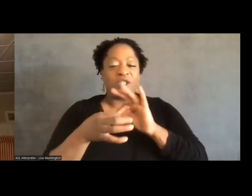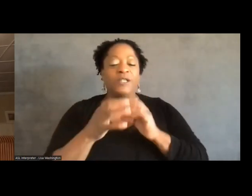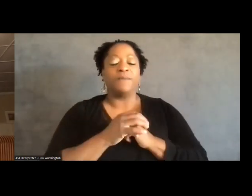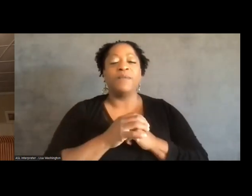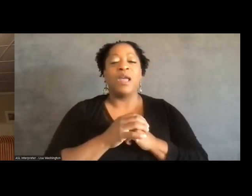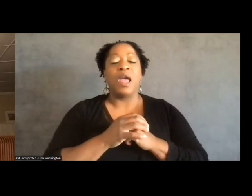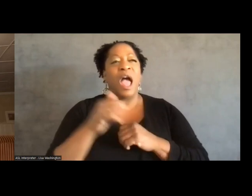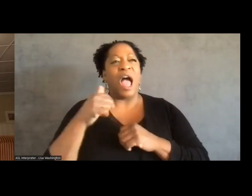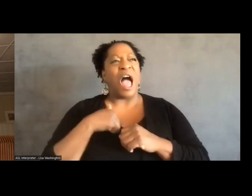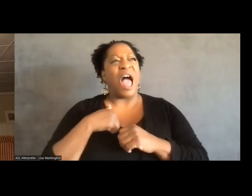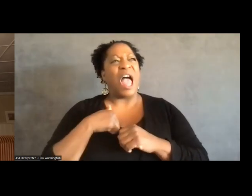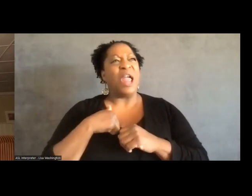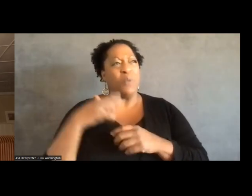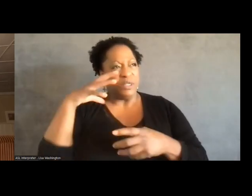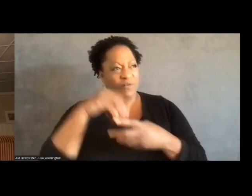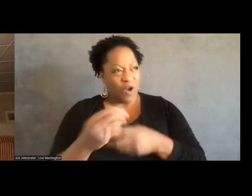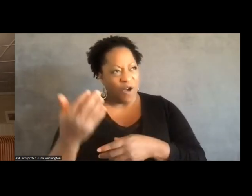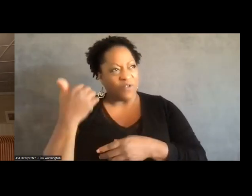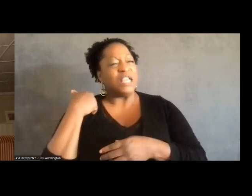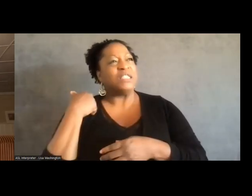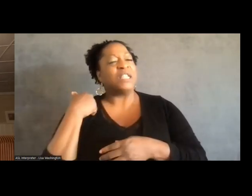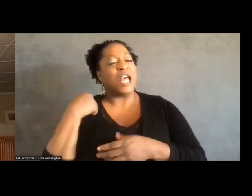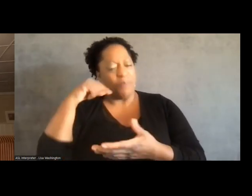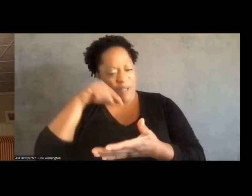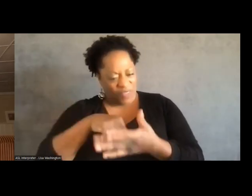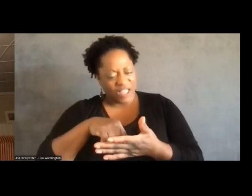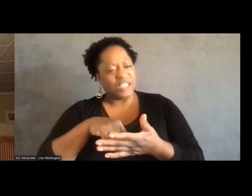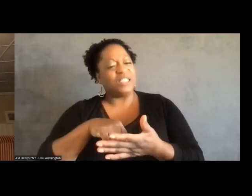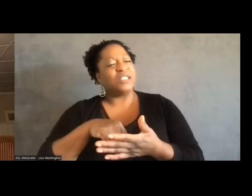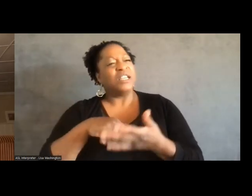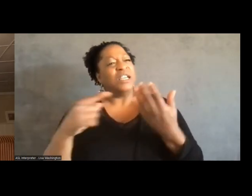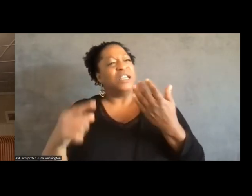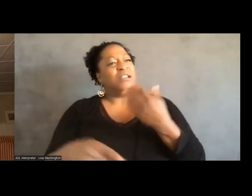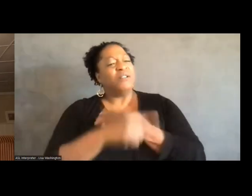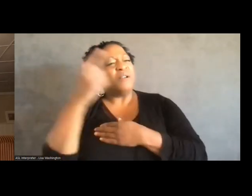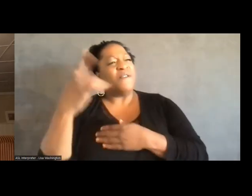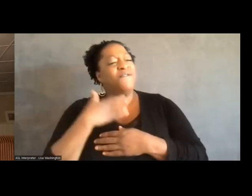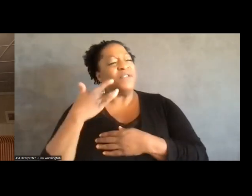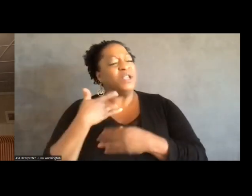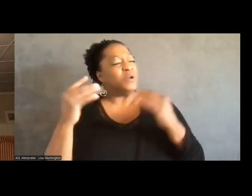different to me. It feels more intentional, more grounded.